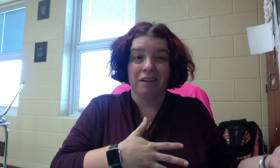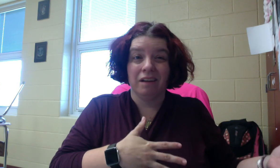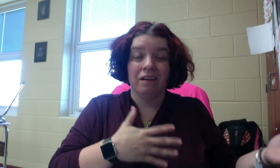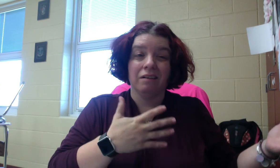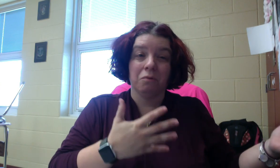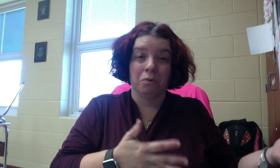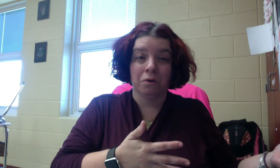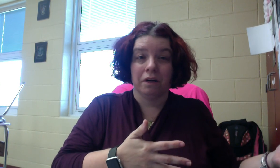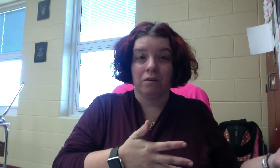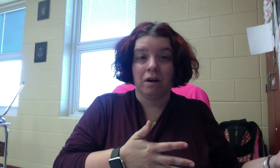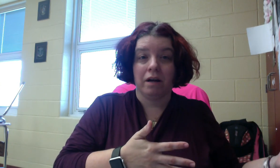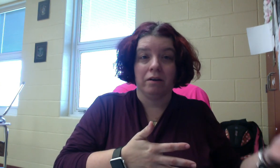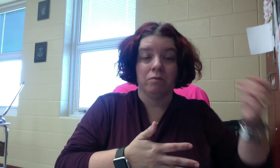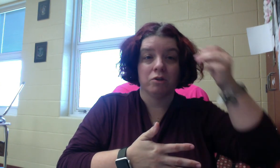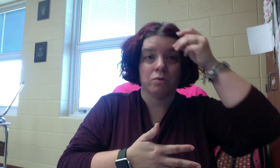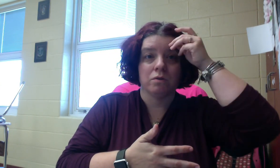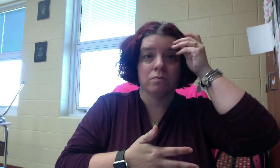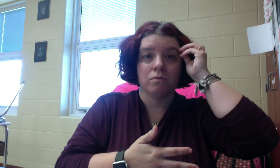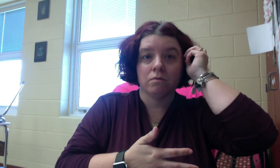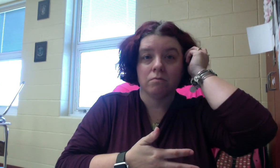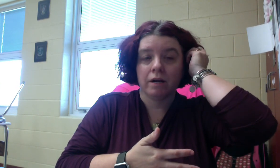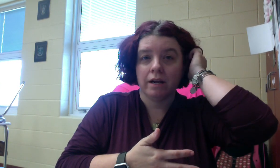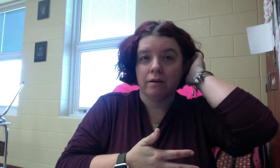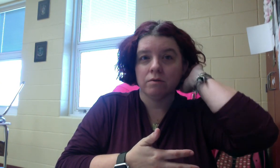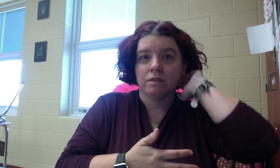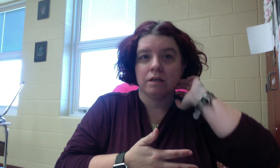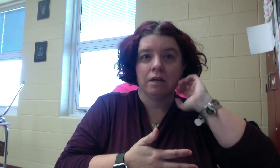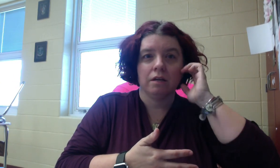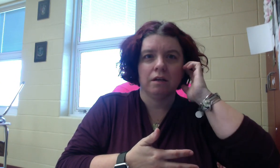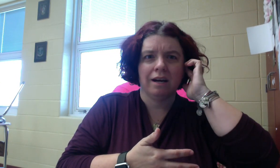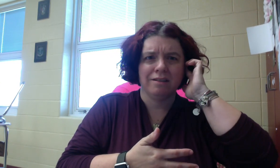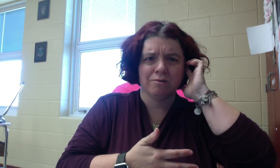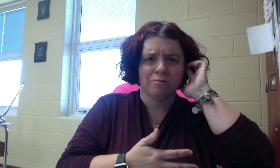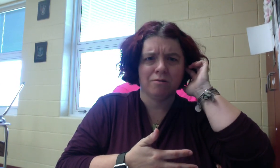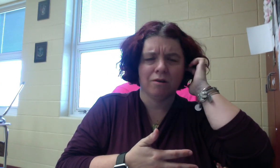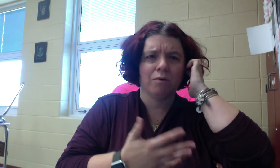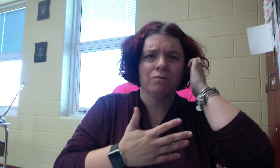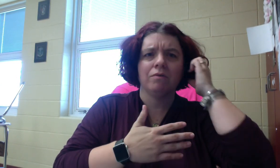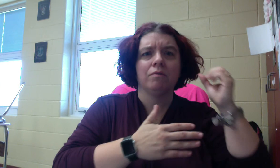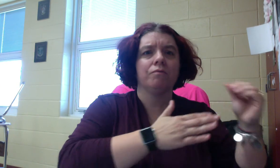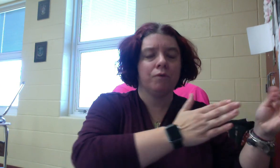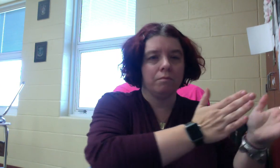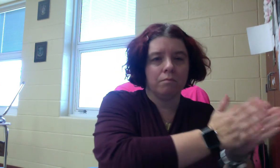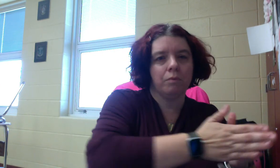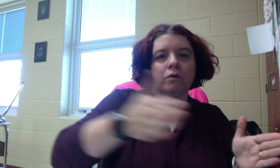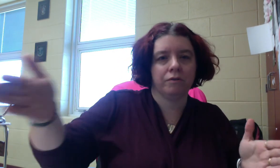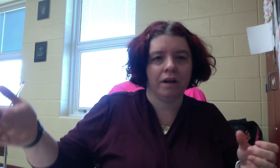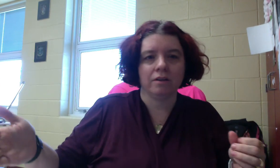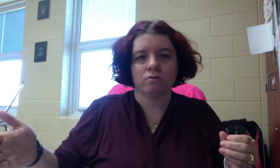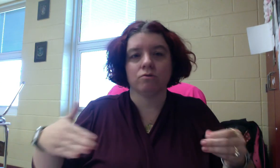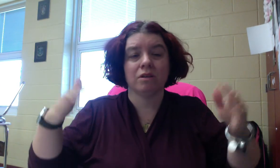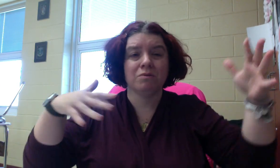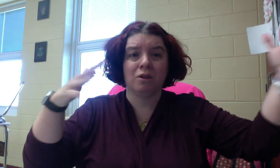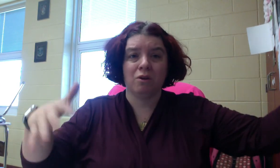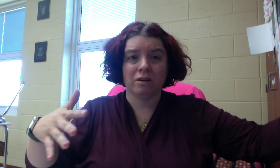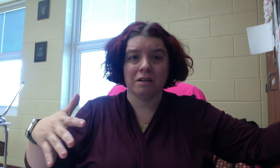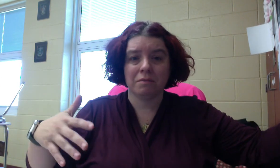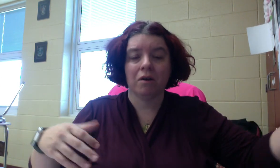in Oregon, Ohio, which was when I was in high school or when from birth to high school. So that was a long time ago.